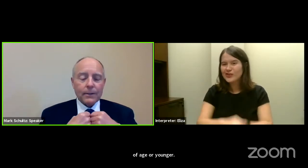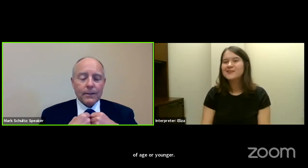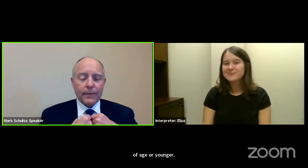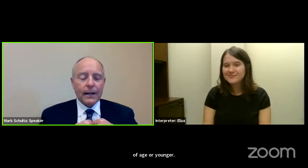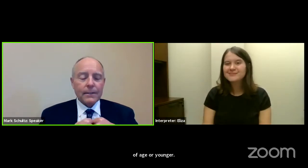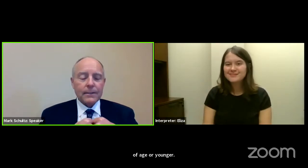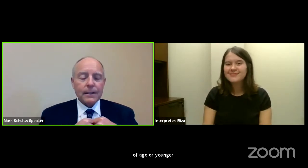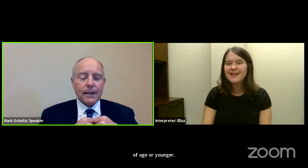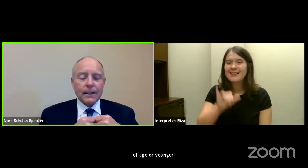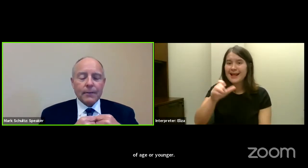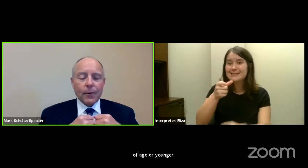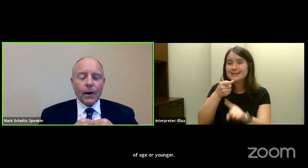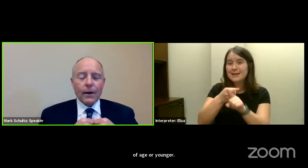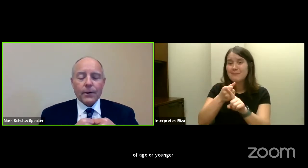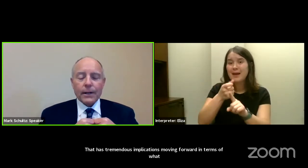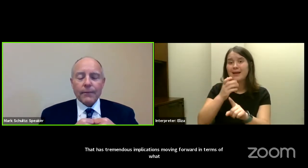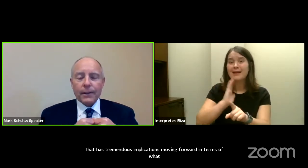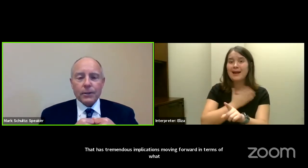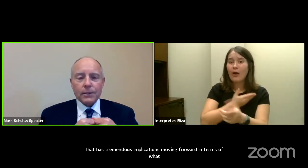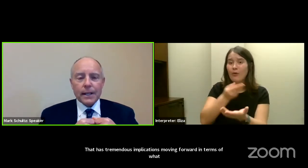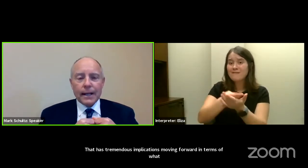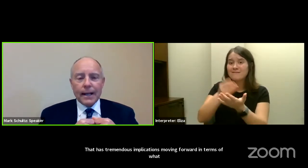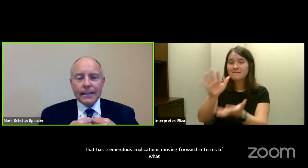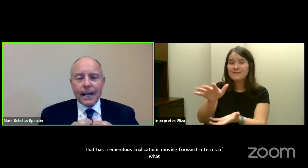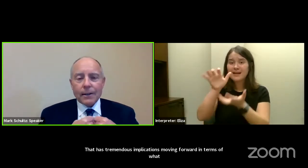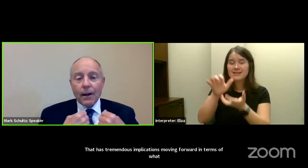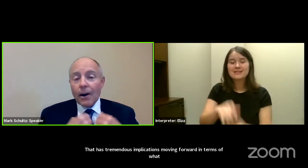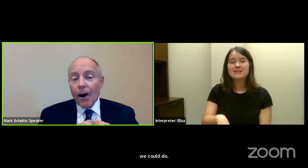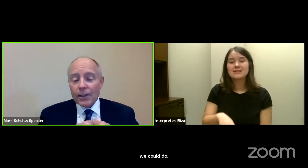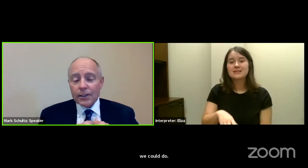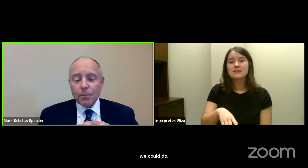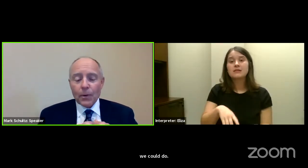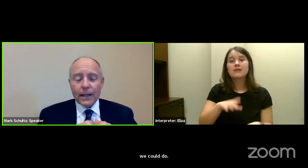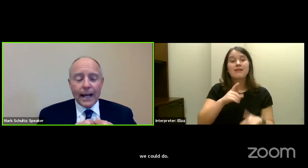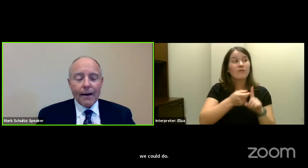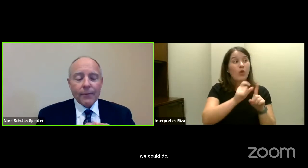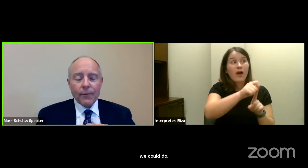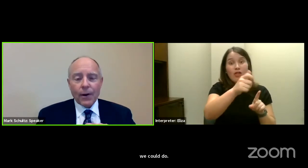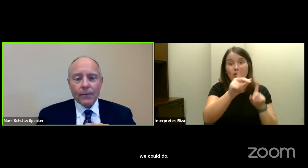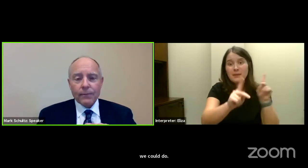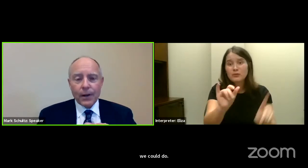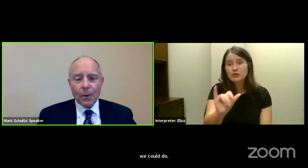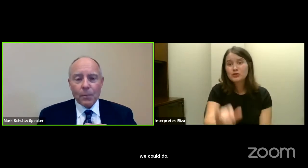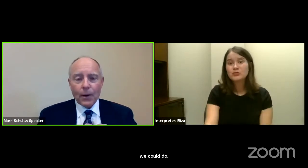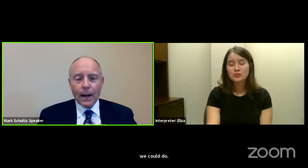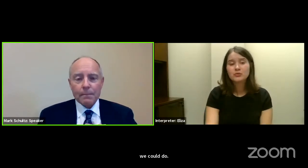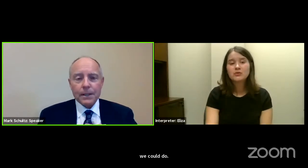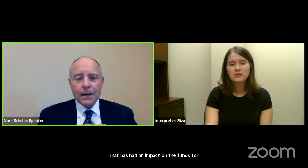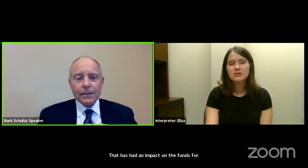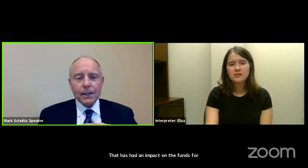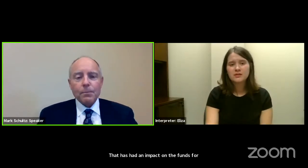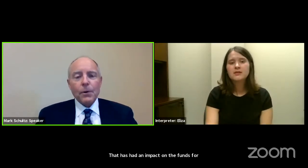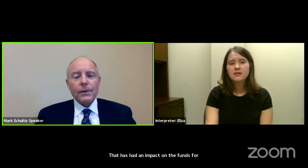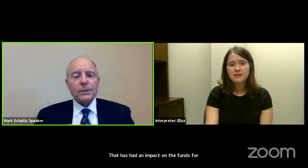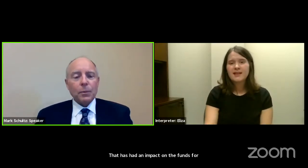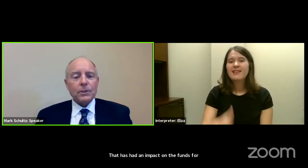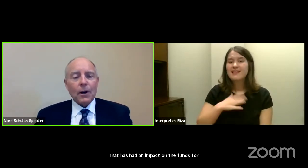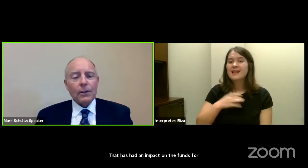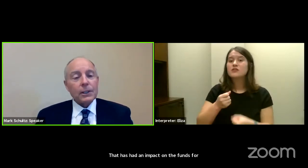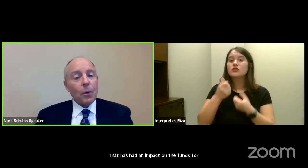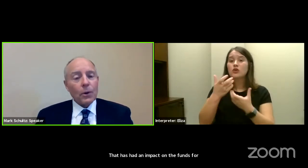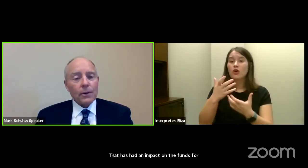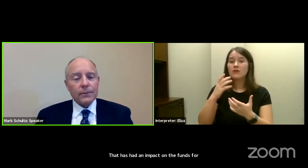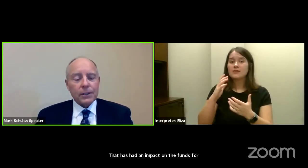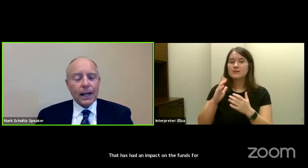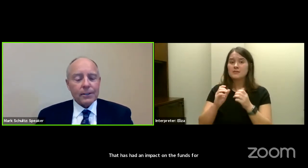impact on the funds for other individuals and has caused more than half of our VR programs to move into